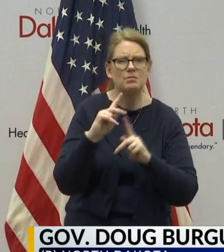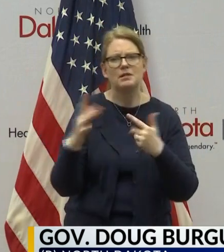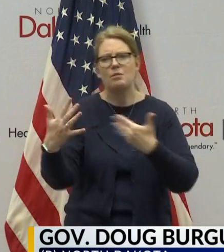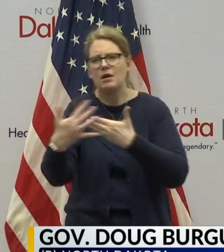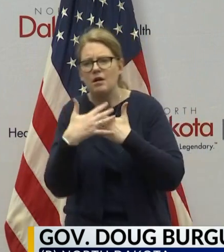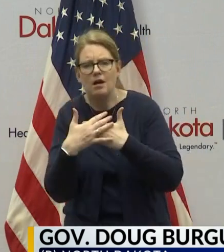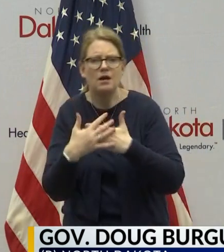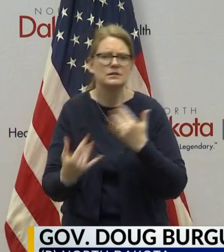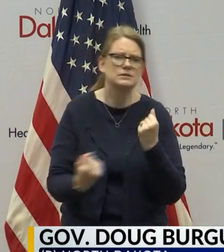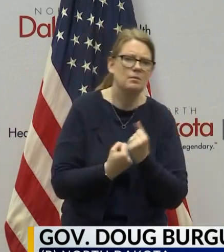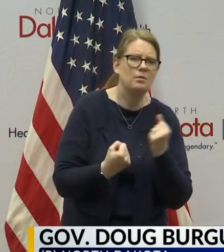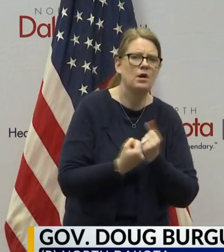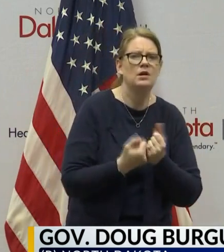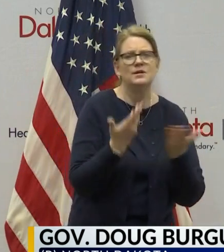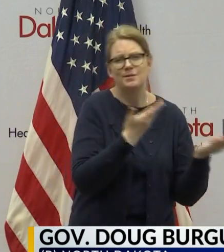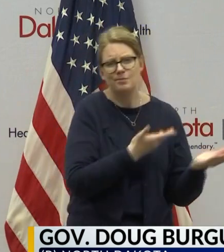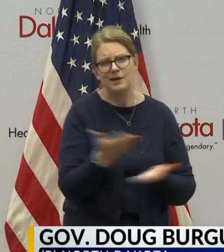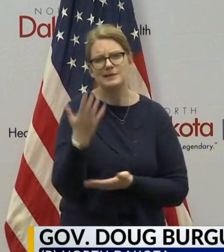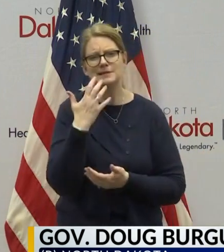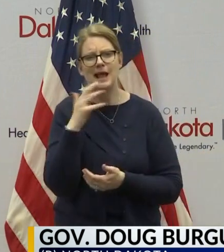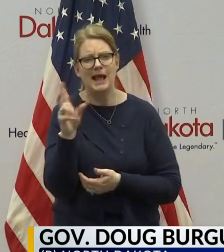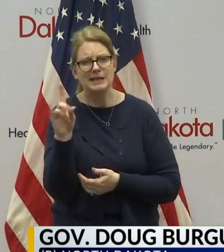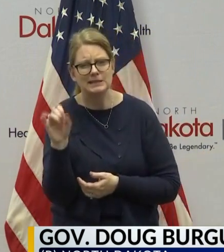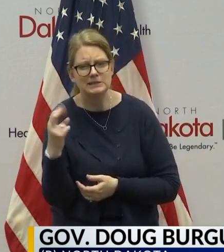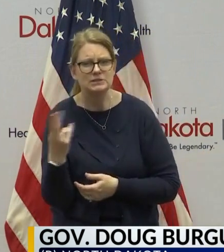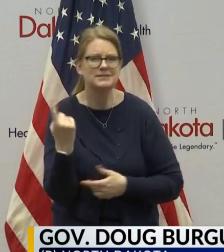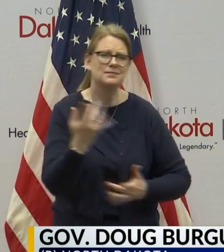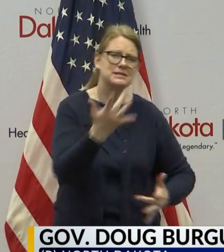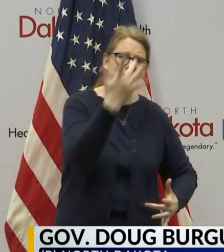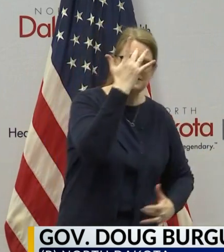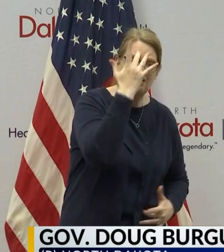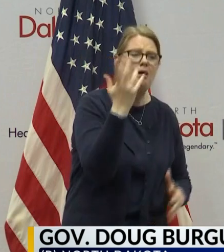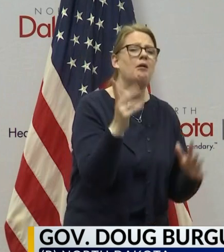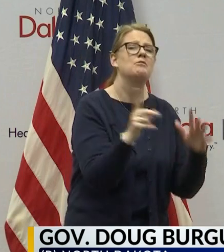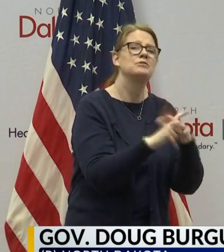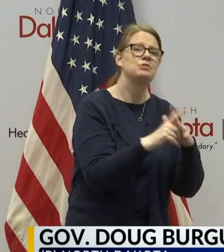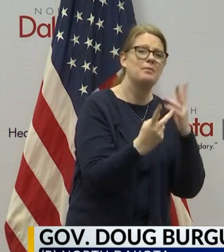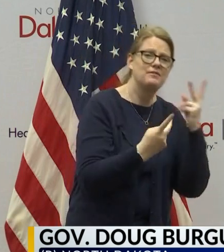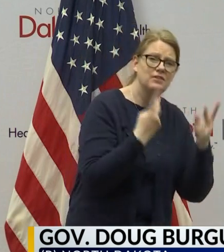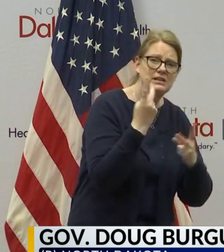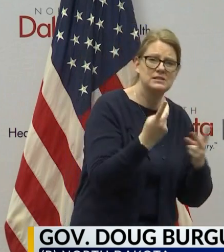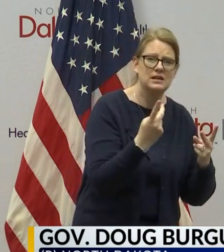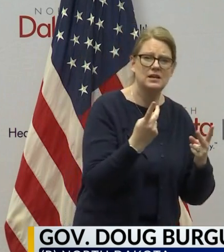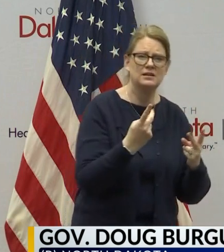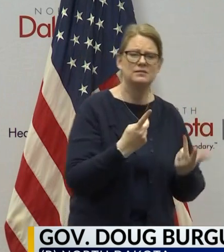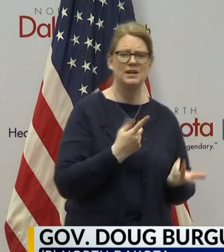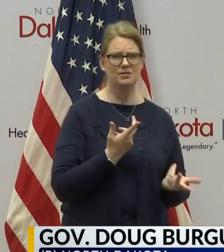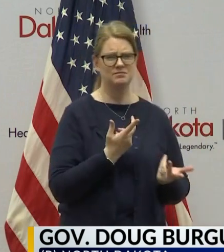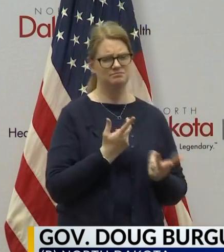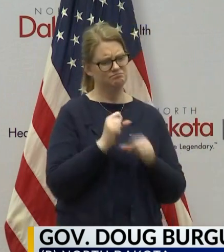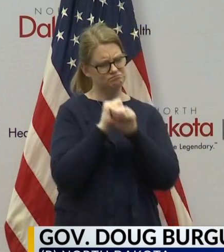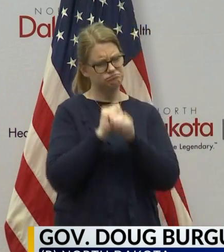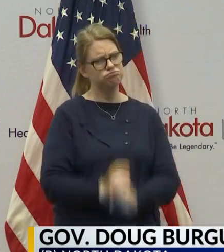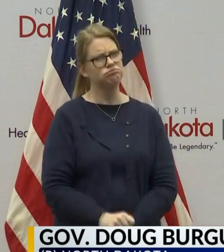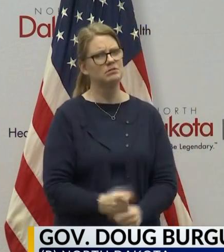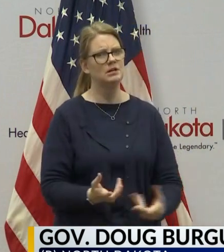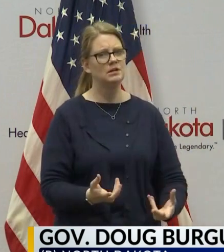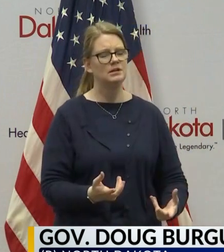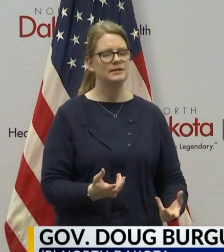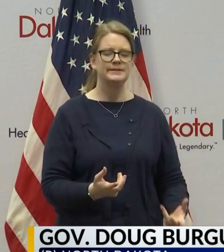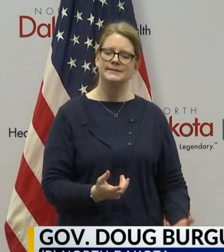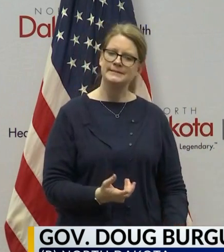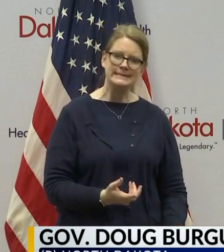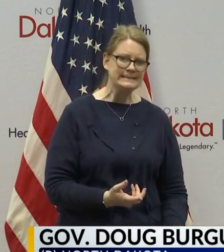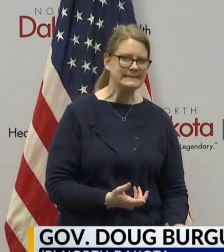support. You want to bring over the hot dish. Someone's ill. You want to come and visit them. That's what we've always done. And, again, part of that